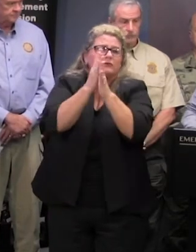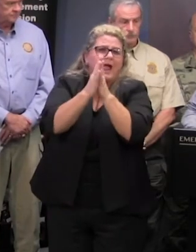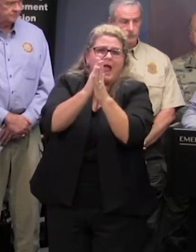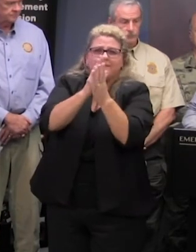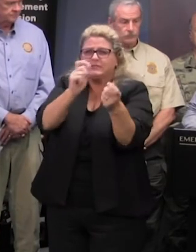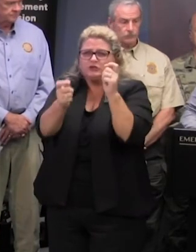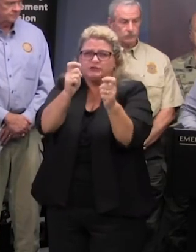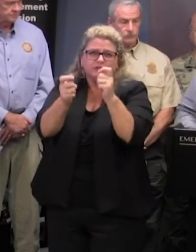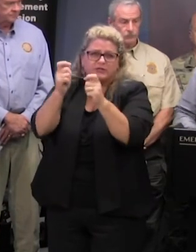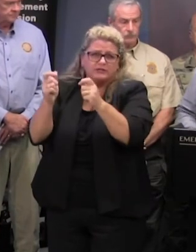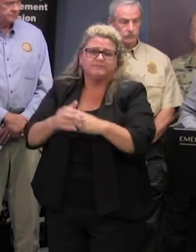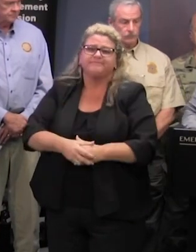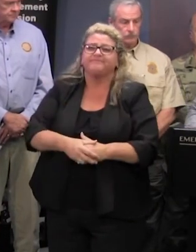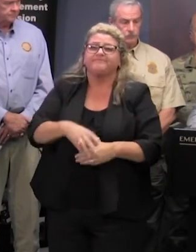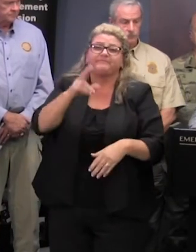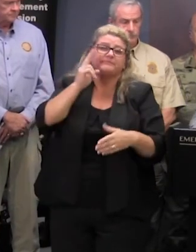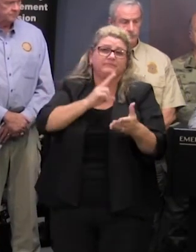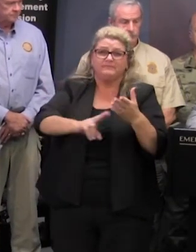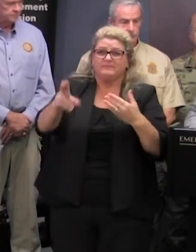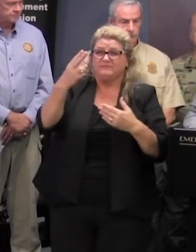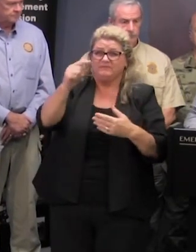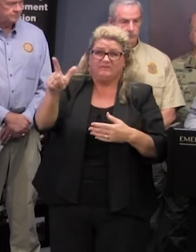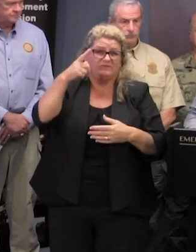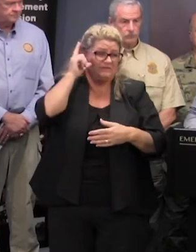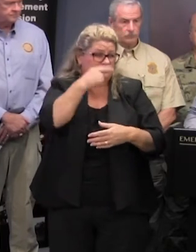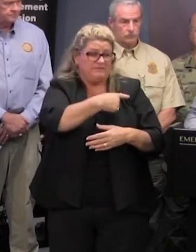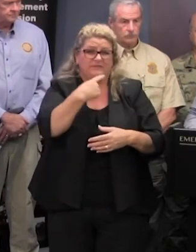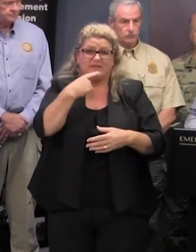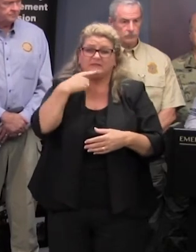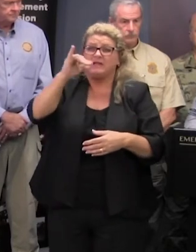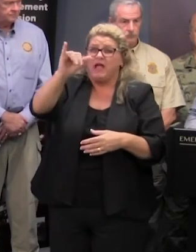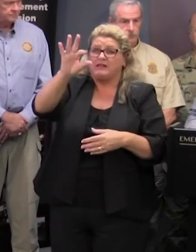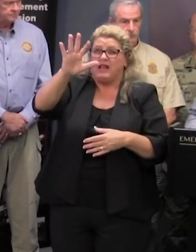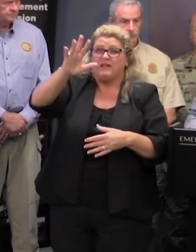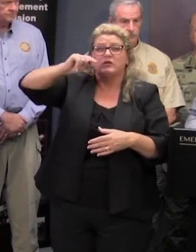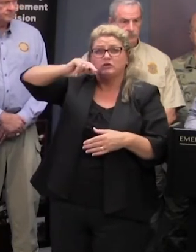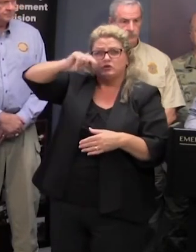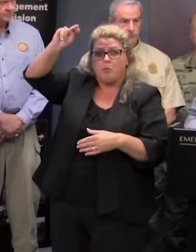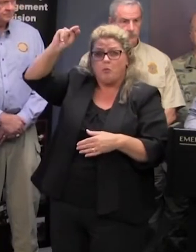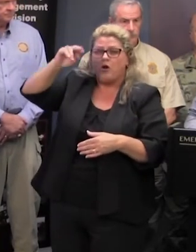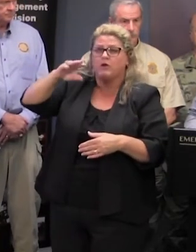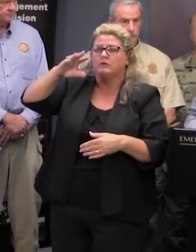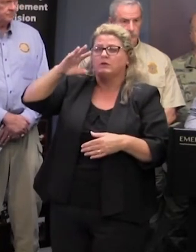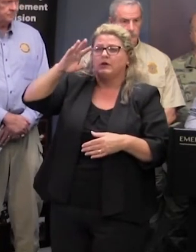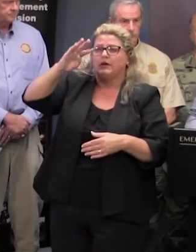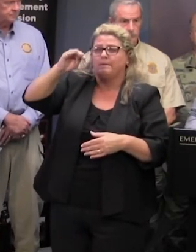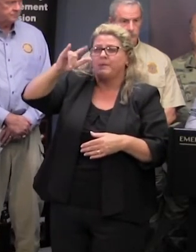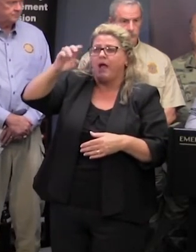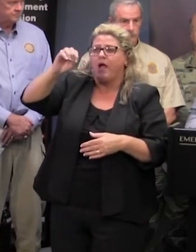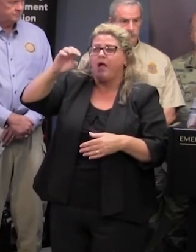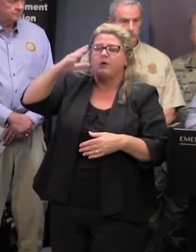diversions uh as uh second hall secretary hall mentioned earlier our 95 northbound is closed at mile marker uh